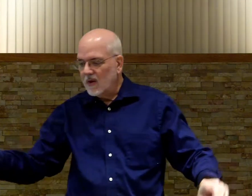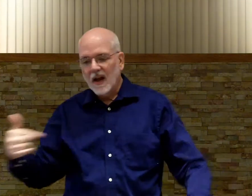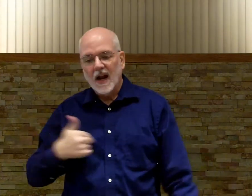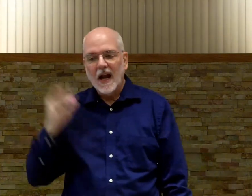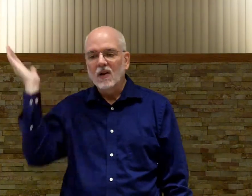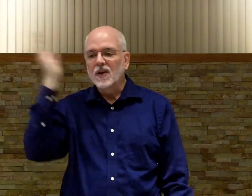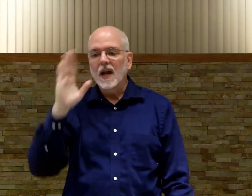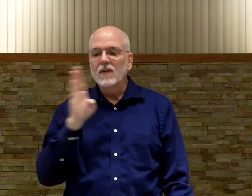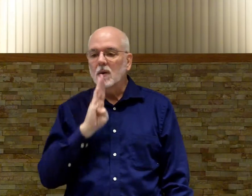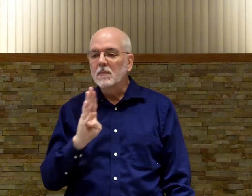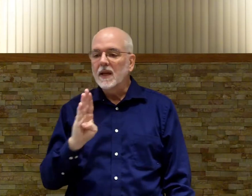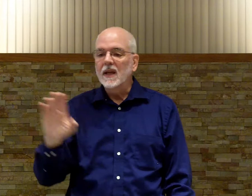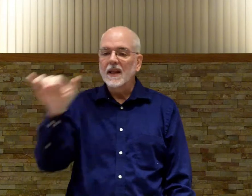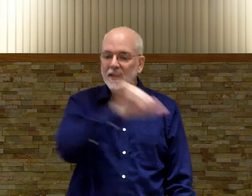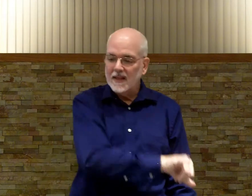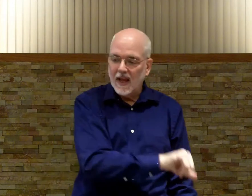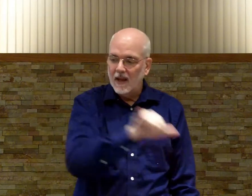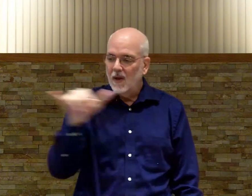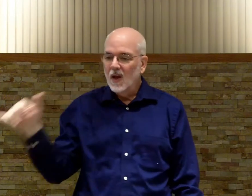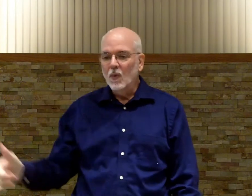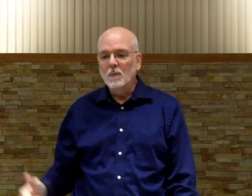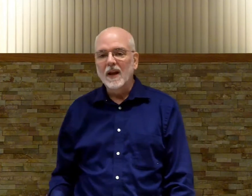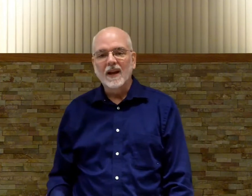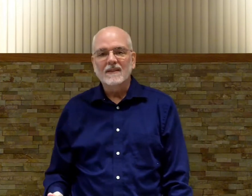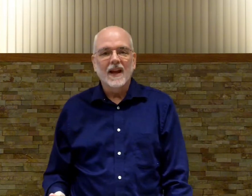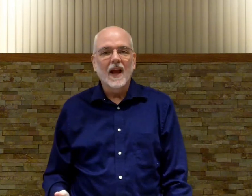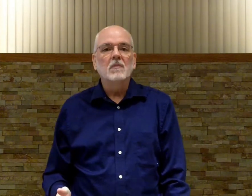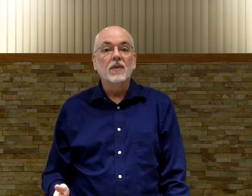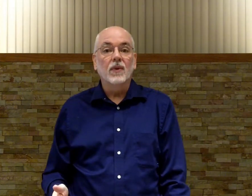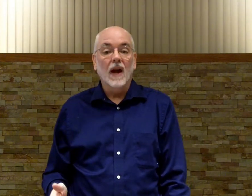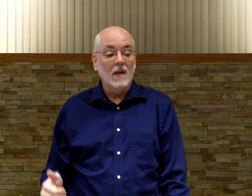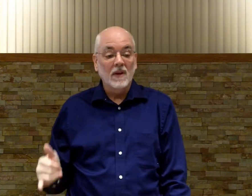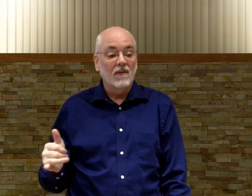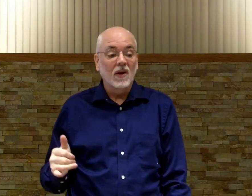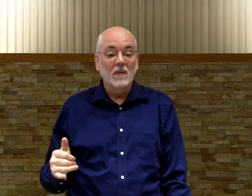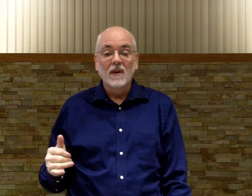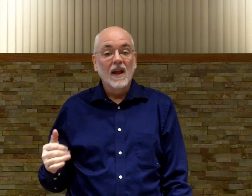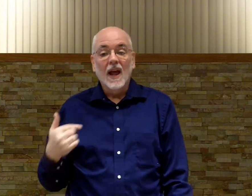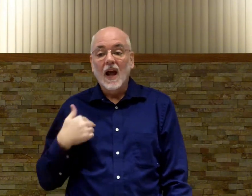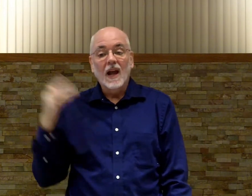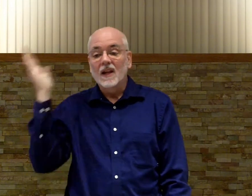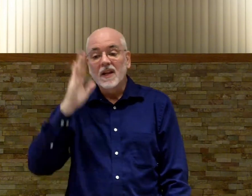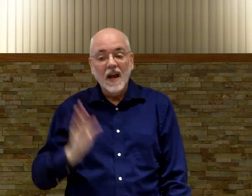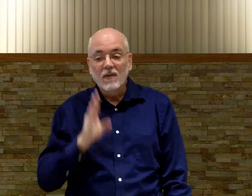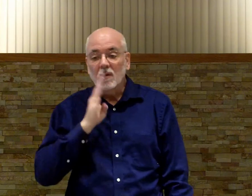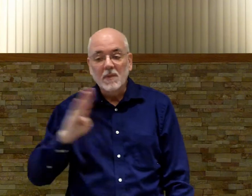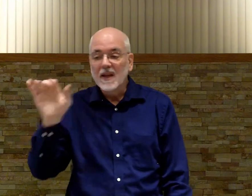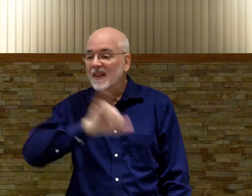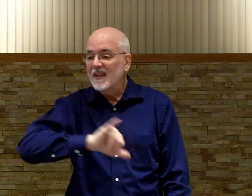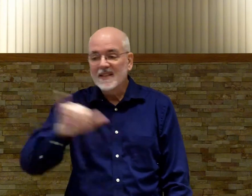one i'll never be the same would be like saying i'm different i'm never gonna i'll never be the